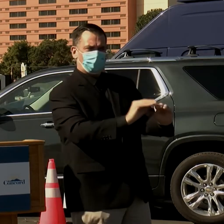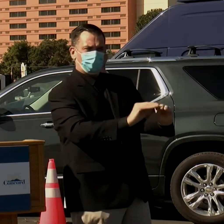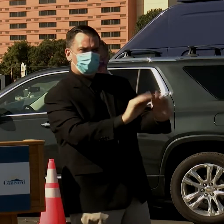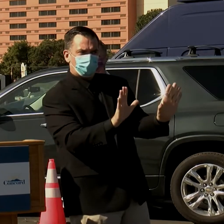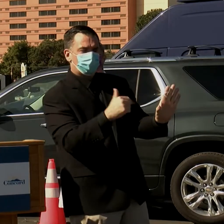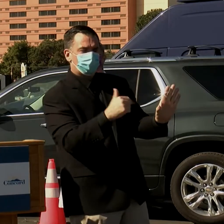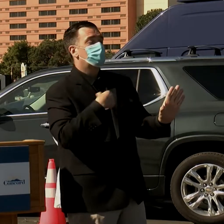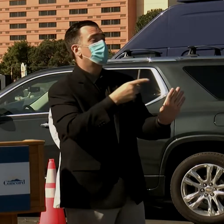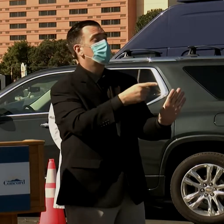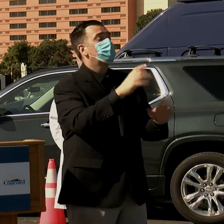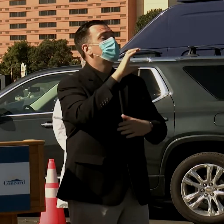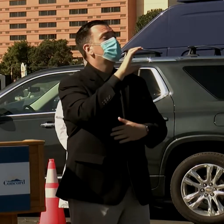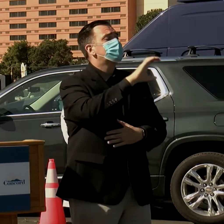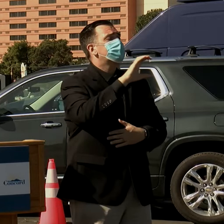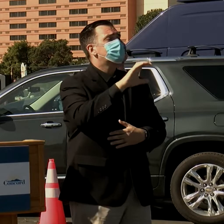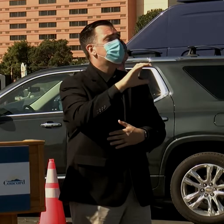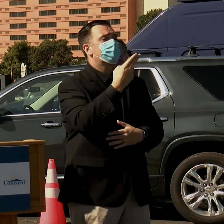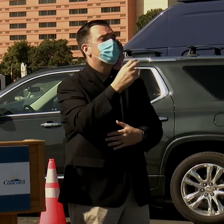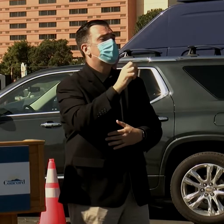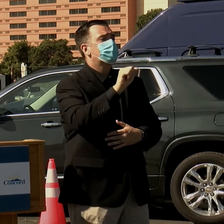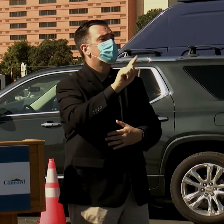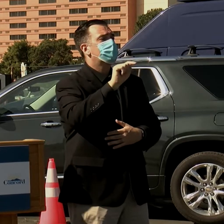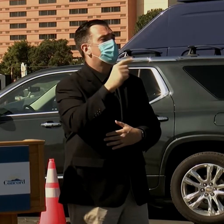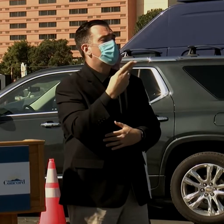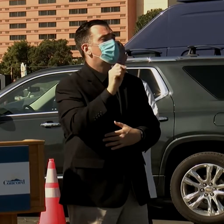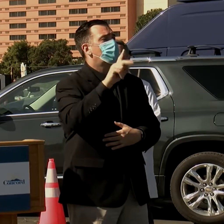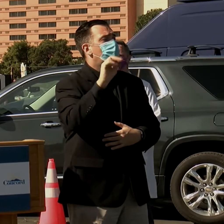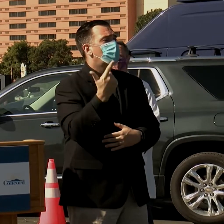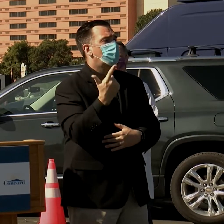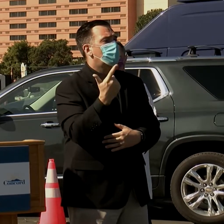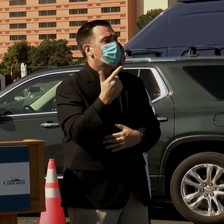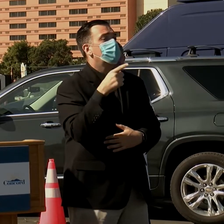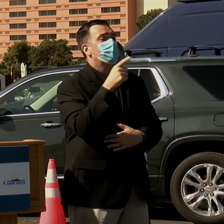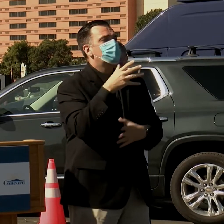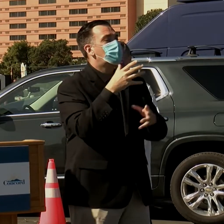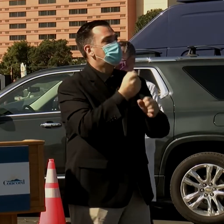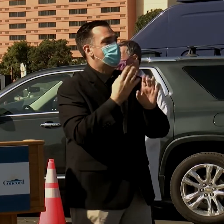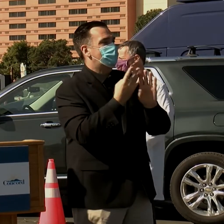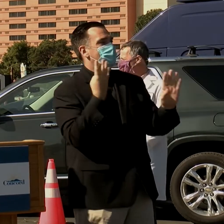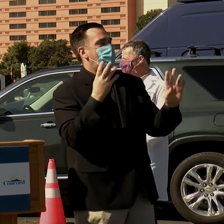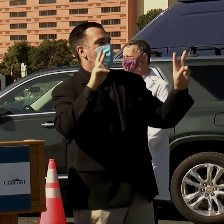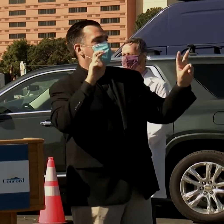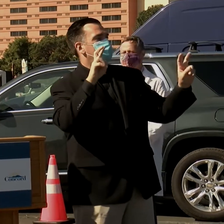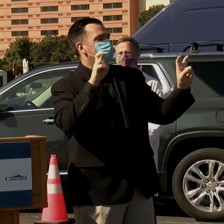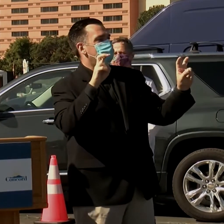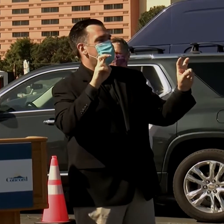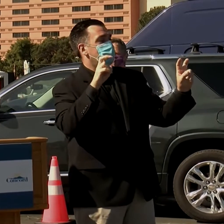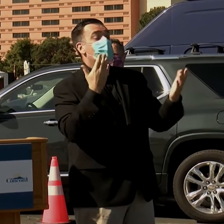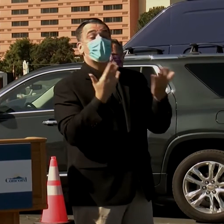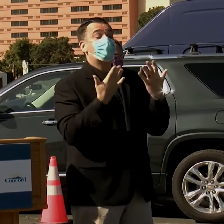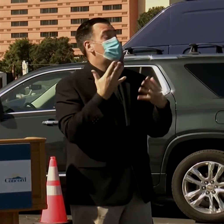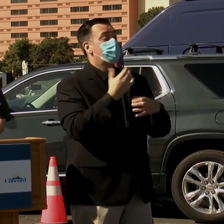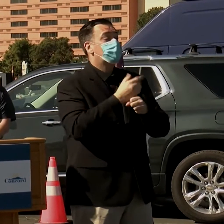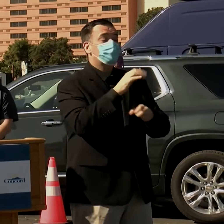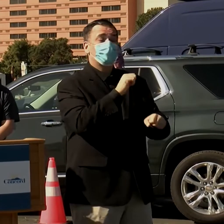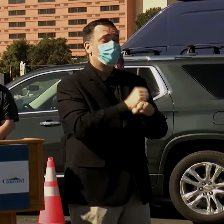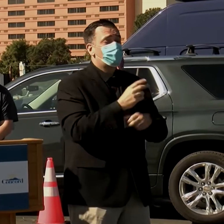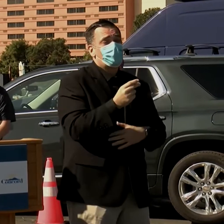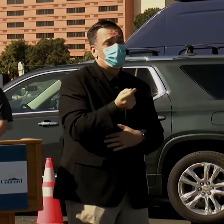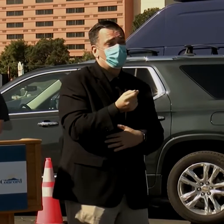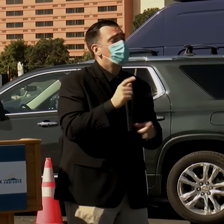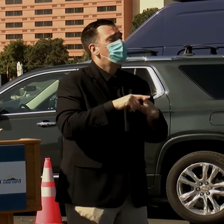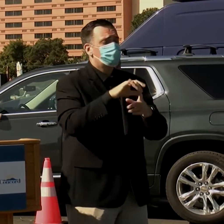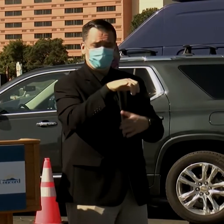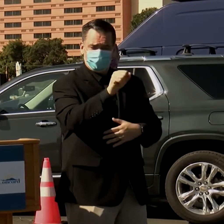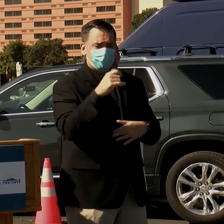that when you go on cchealth.org, what you're doing is getting in line. You may not get your appointment right away, but we